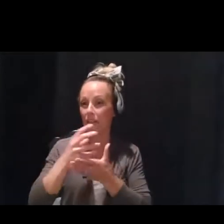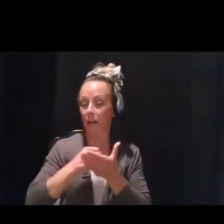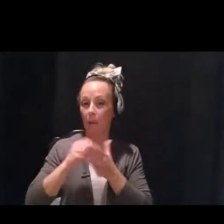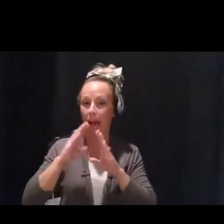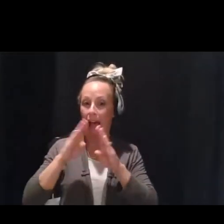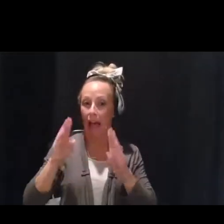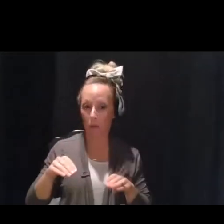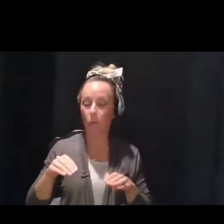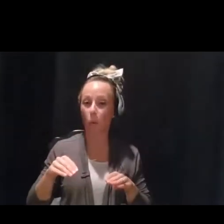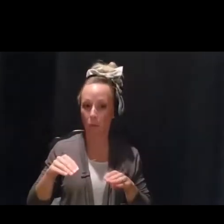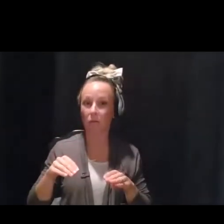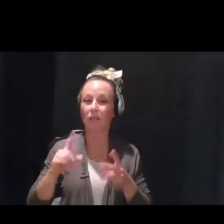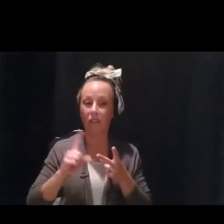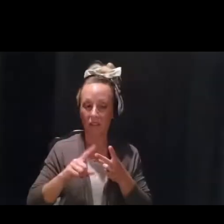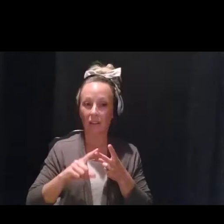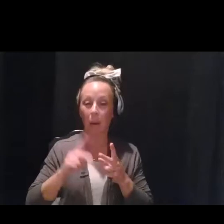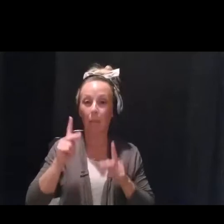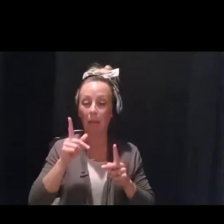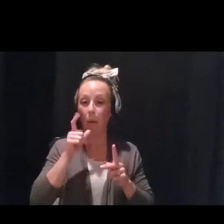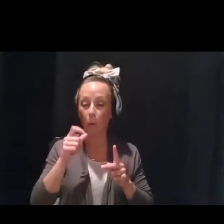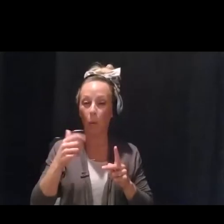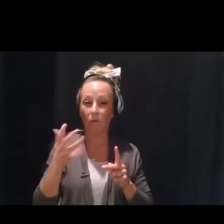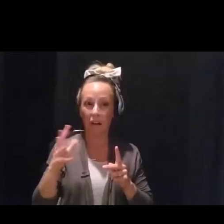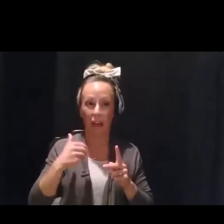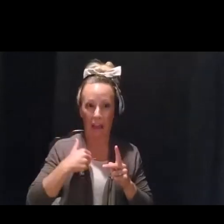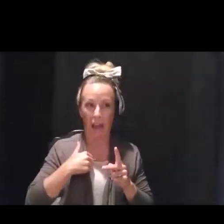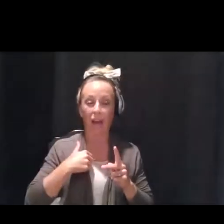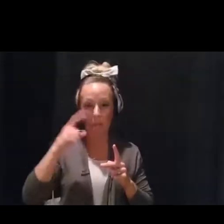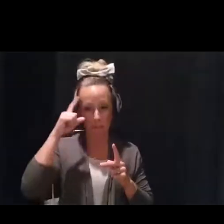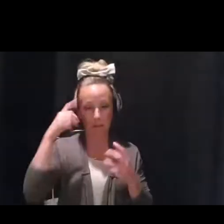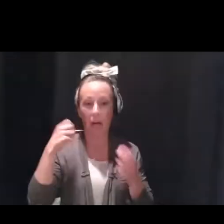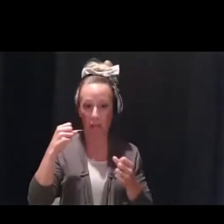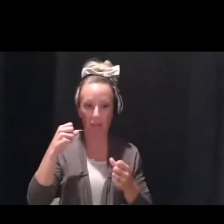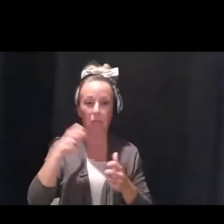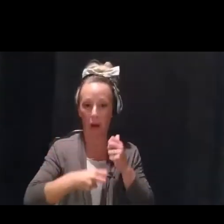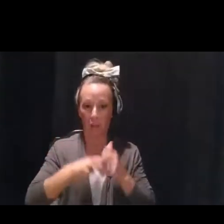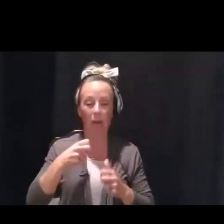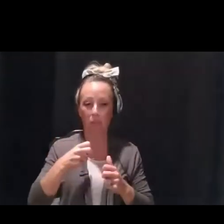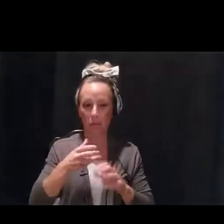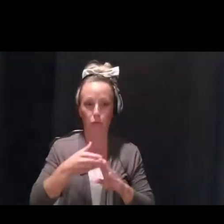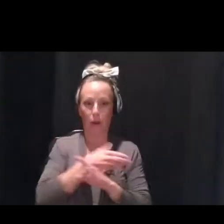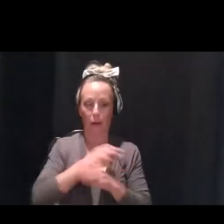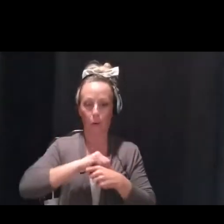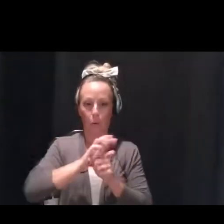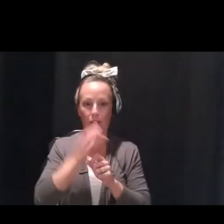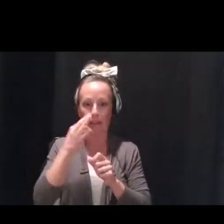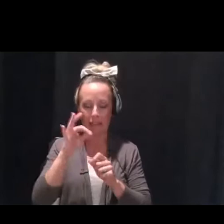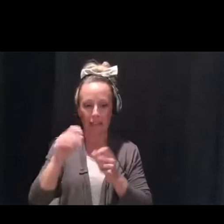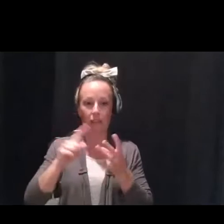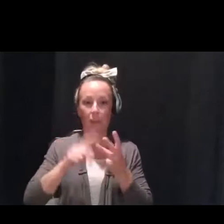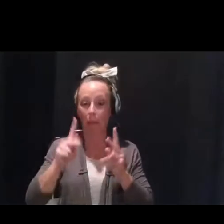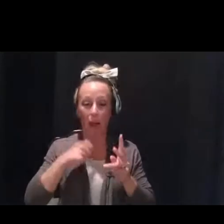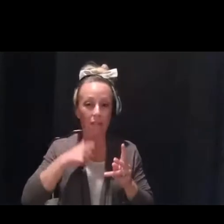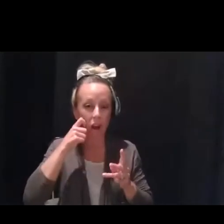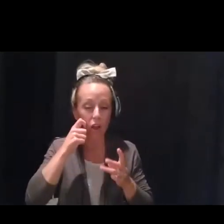vulnerable mental health risks prior to COVID-19, those who live in poverty, people of color, those in domestic violence